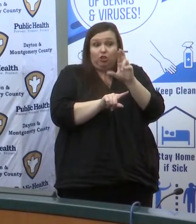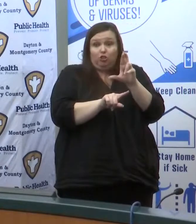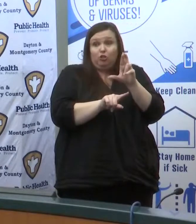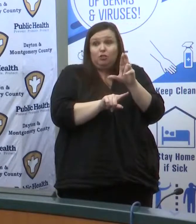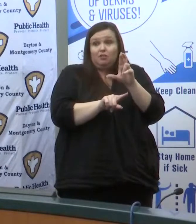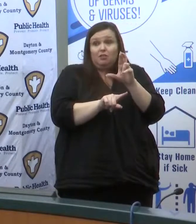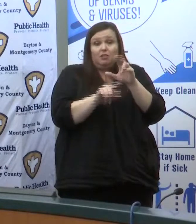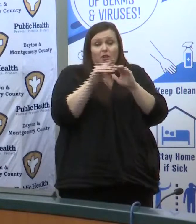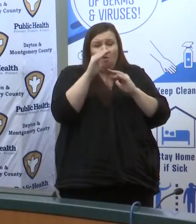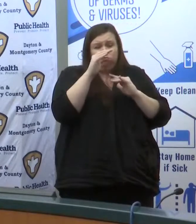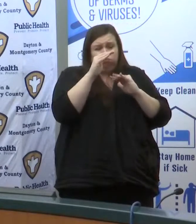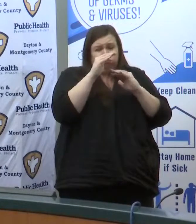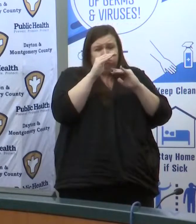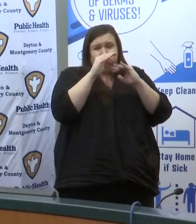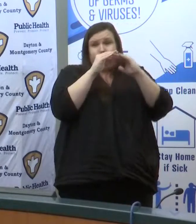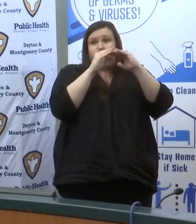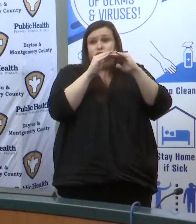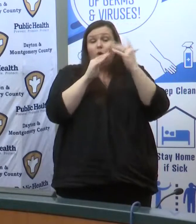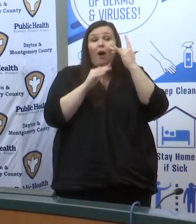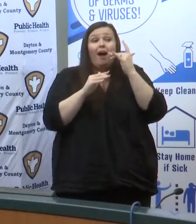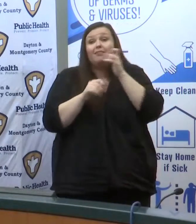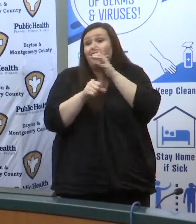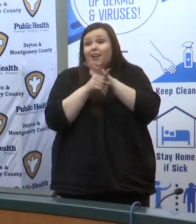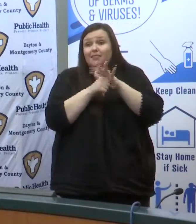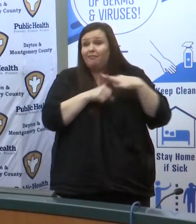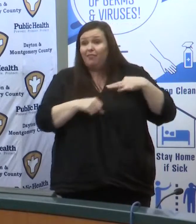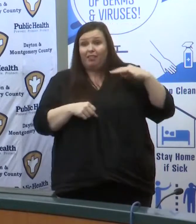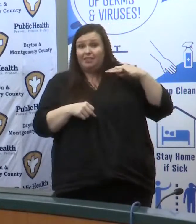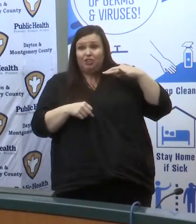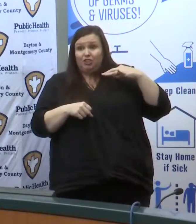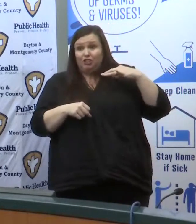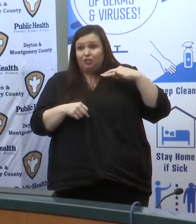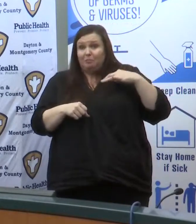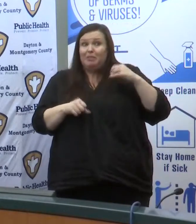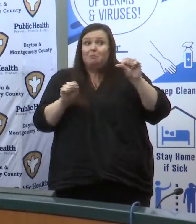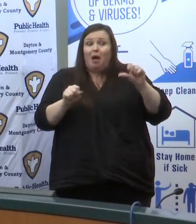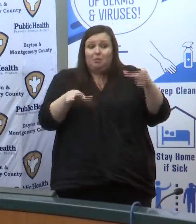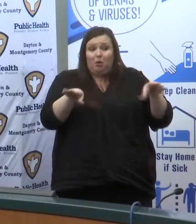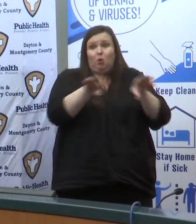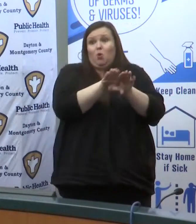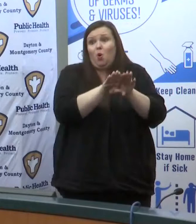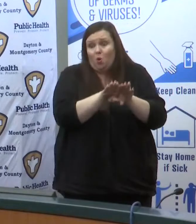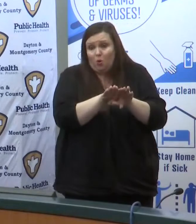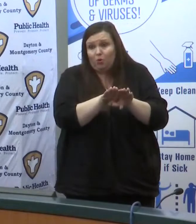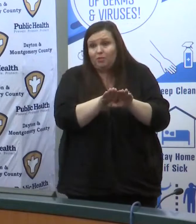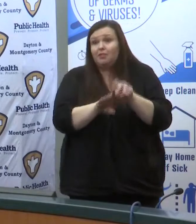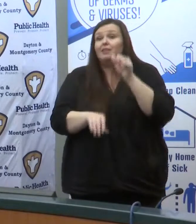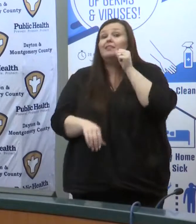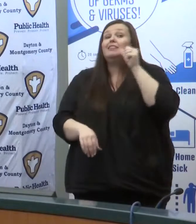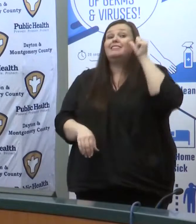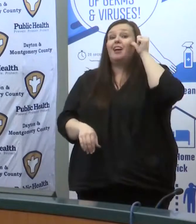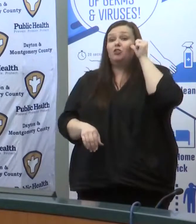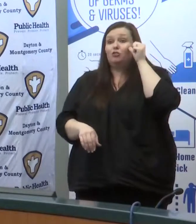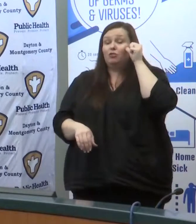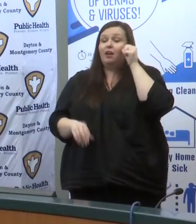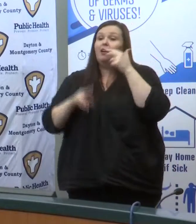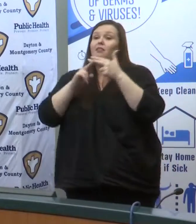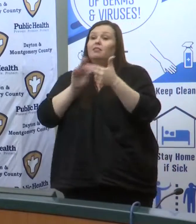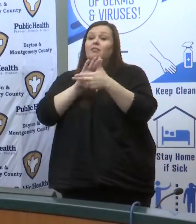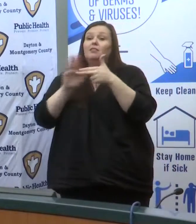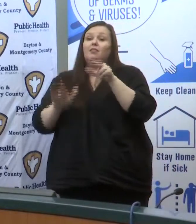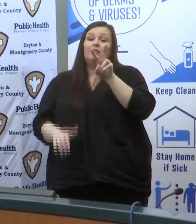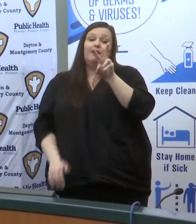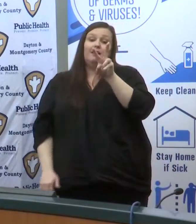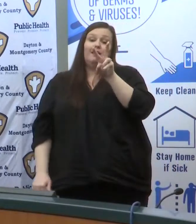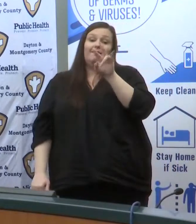of being closed because we don't have the volunteers um you know yesterday was uh vietnam veterans day uh